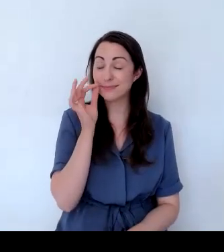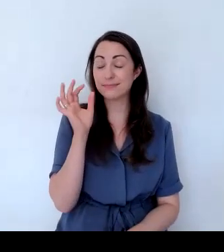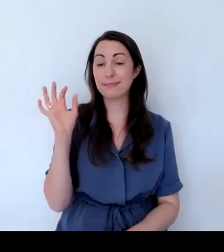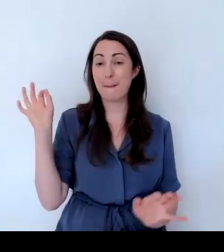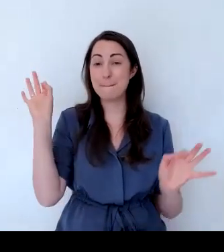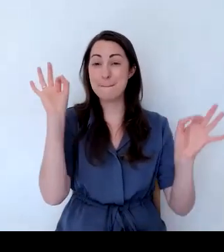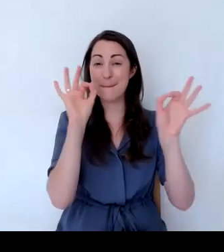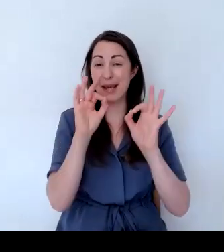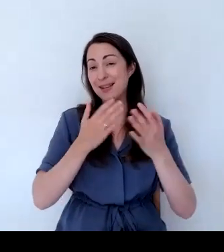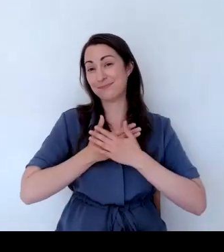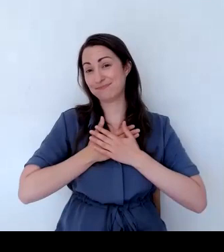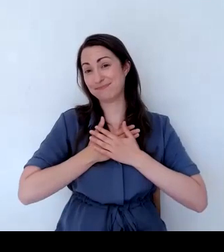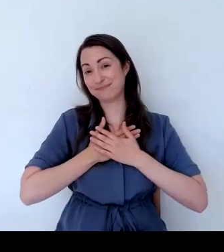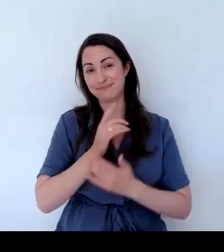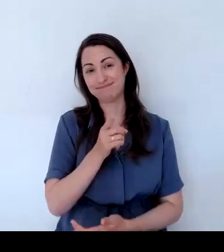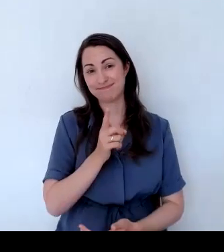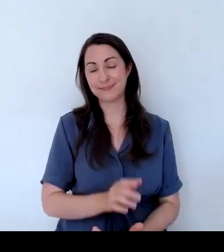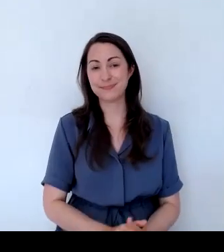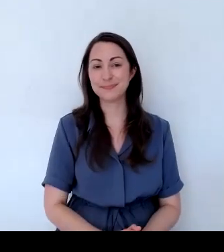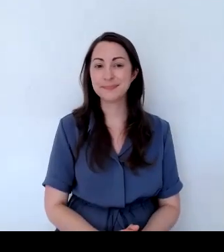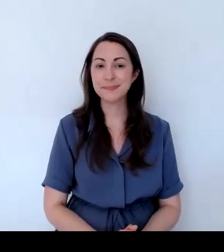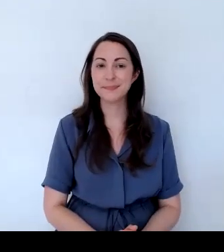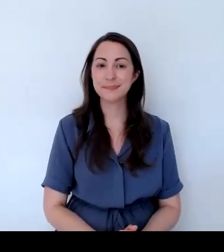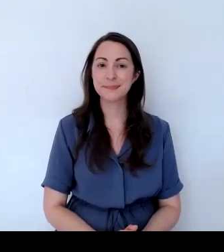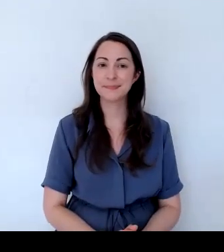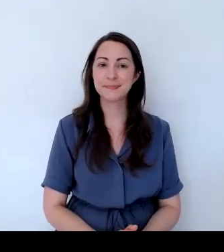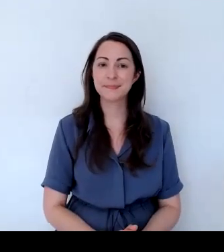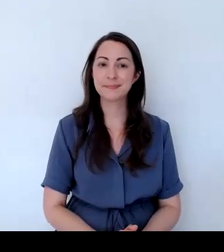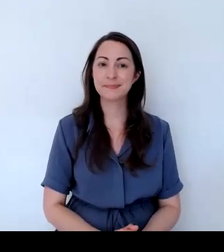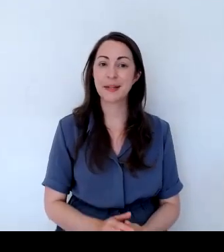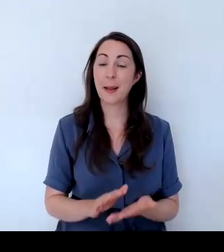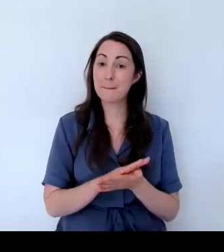We'll pop that one there just to balance up the purple sage at the other side.